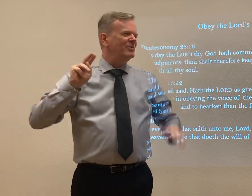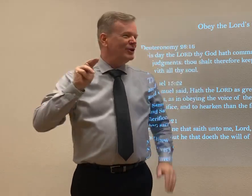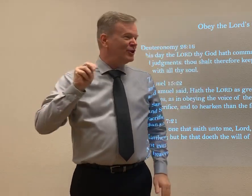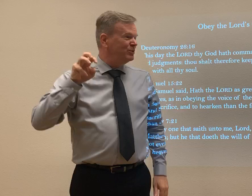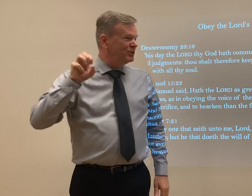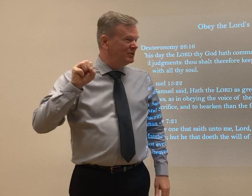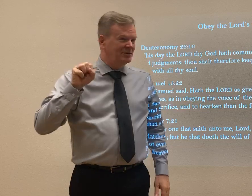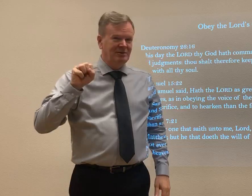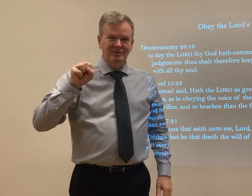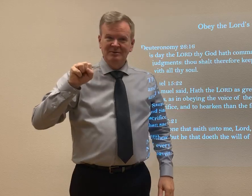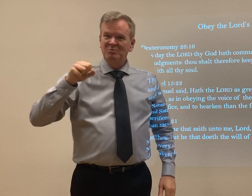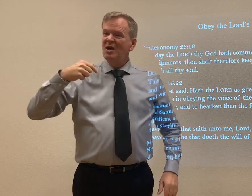I have some awesome news.